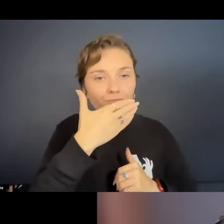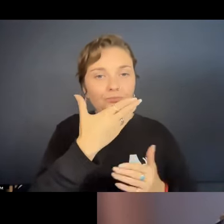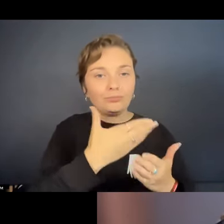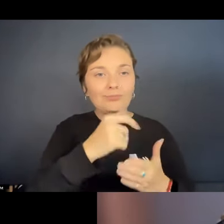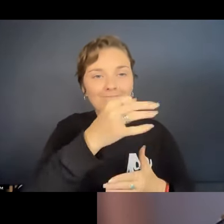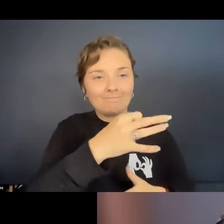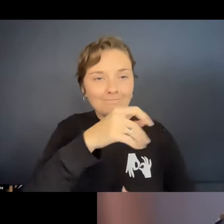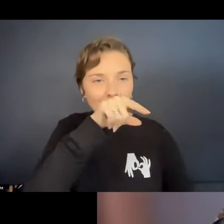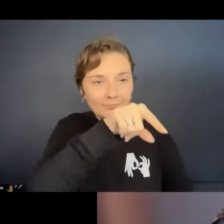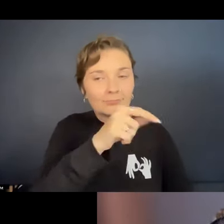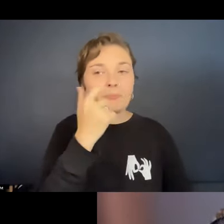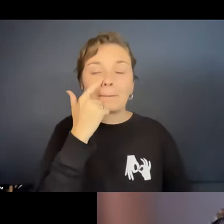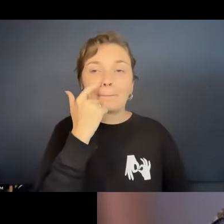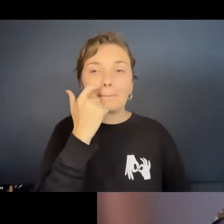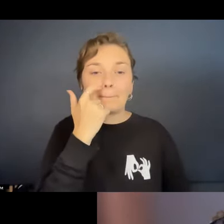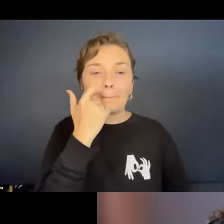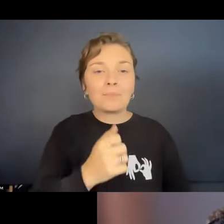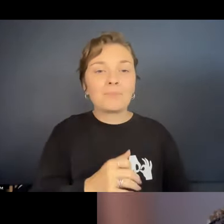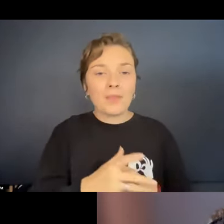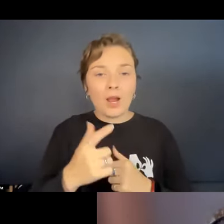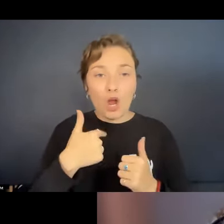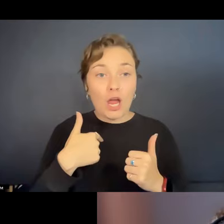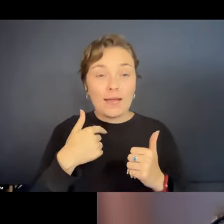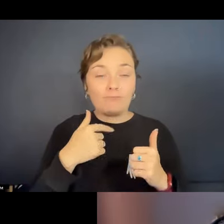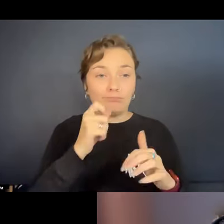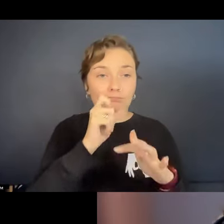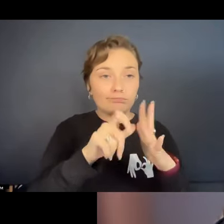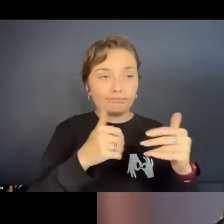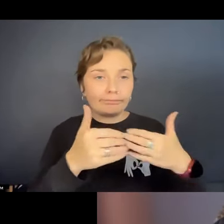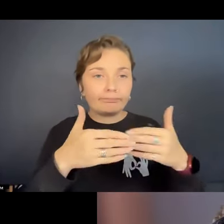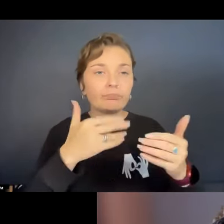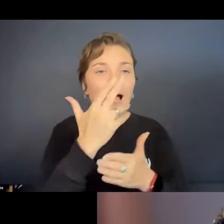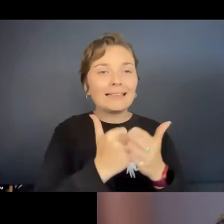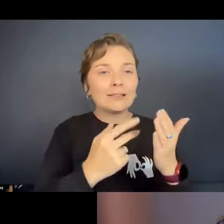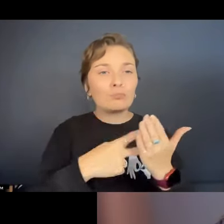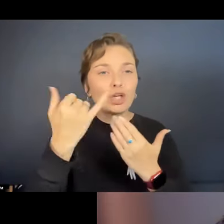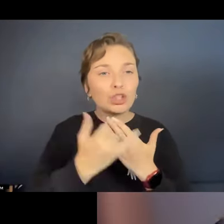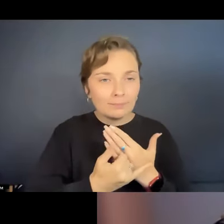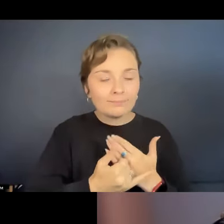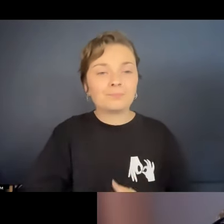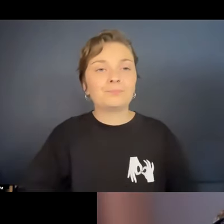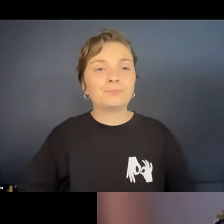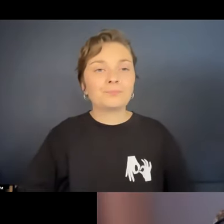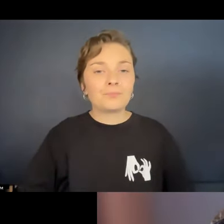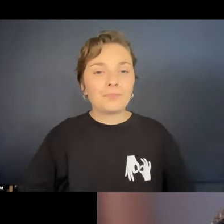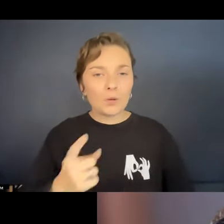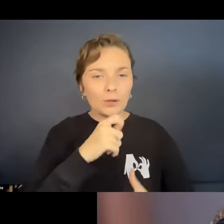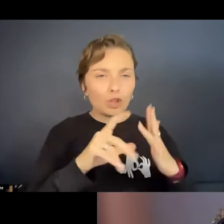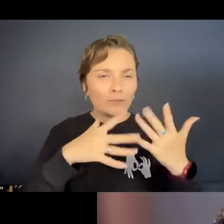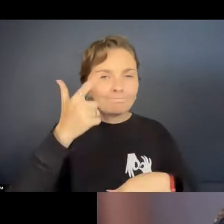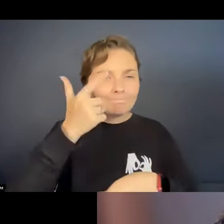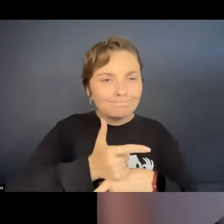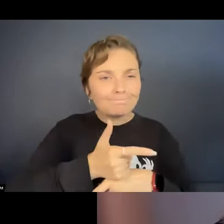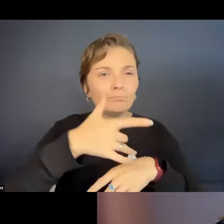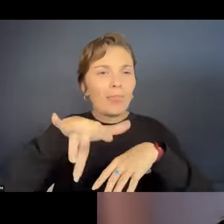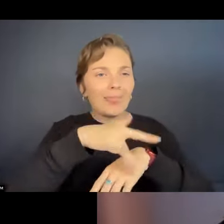Island. And I was running arts projects there. And we did a lot of film and theatre